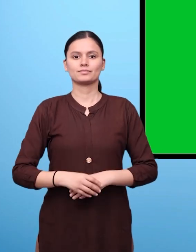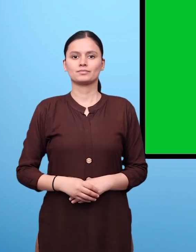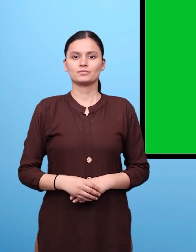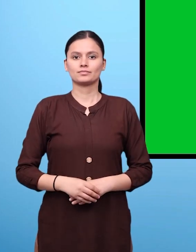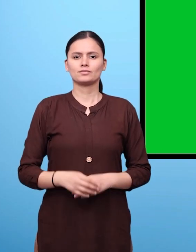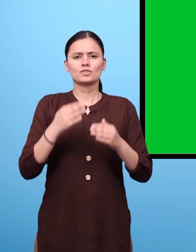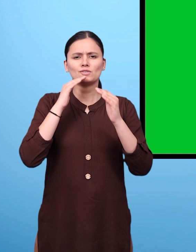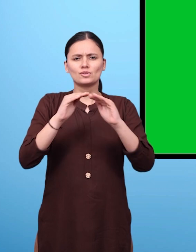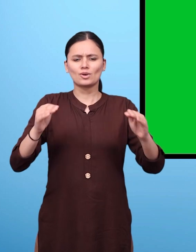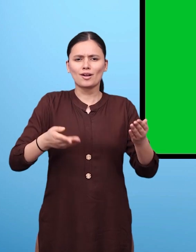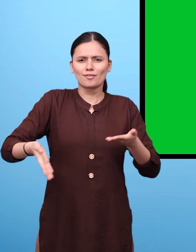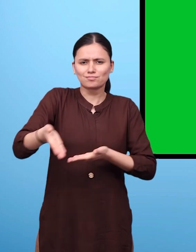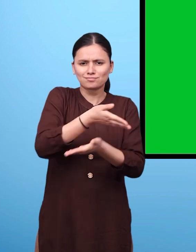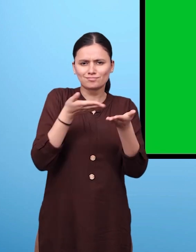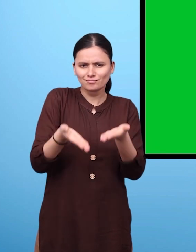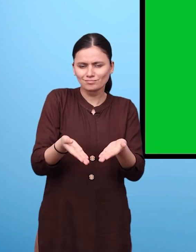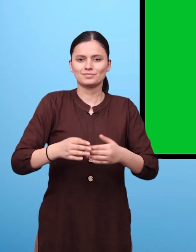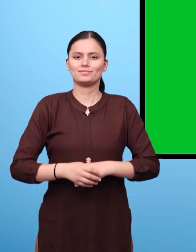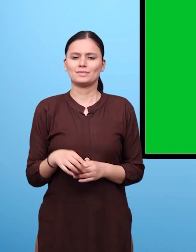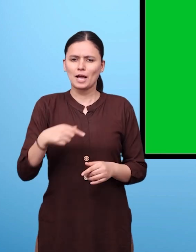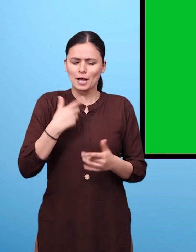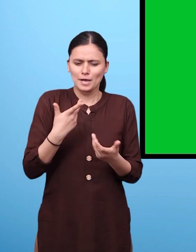Encourage children to discuss